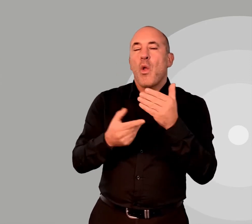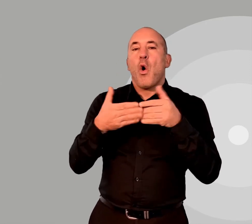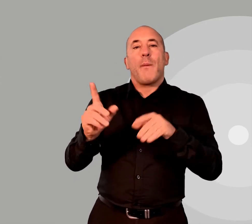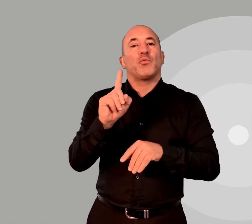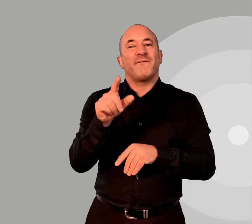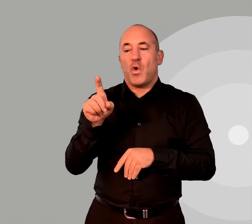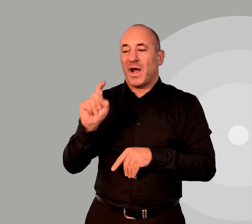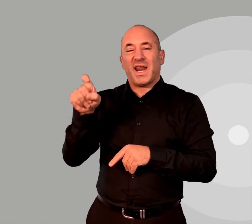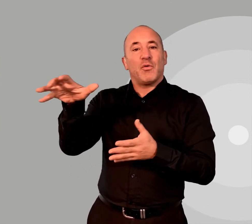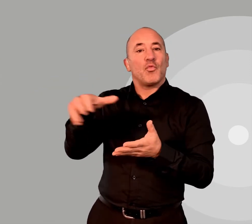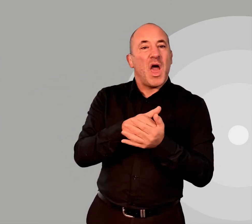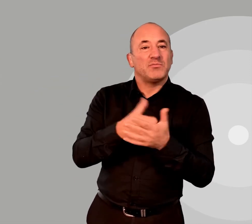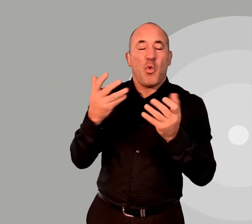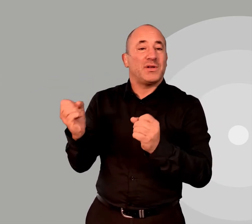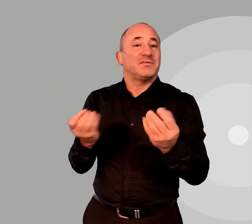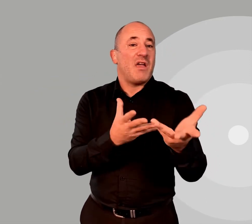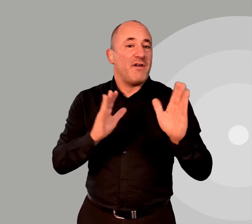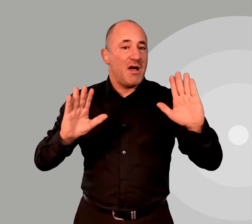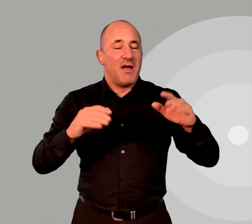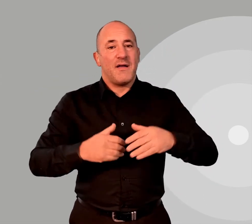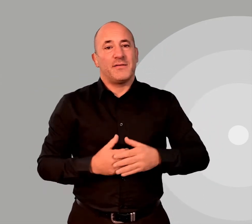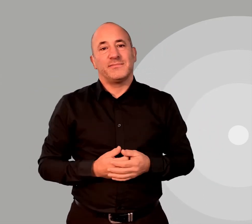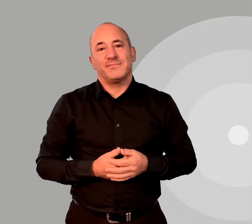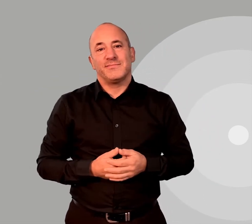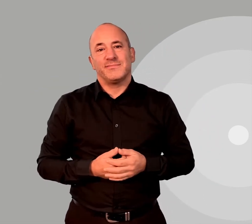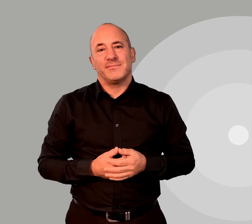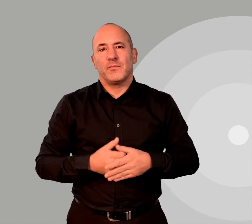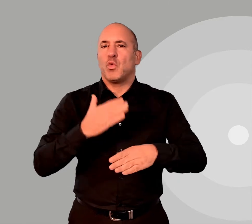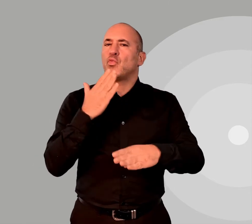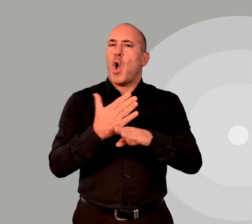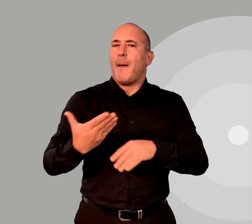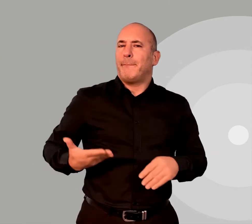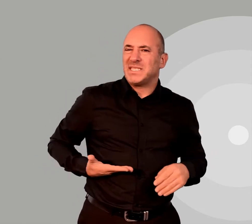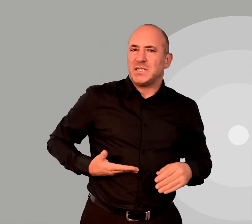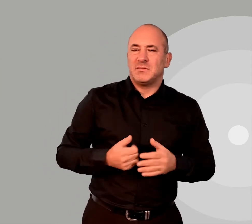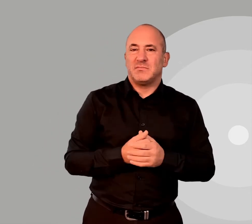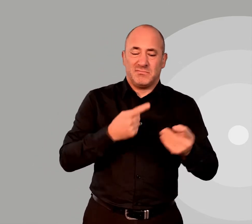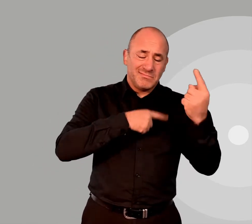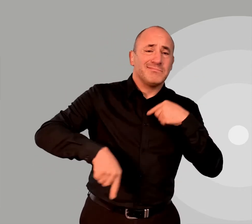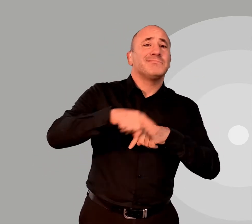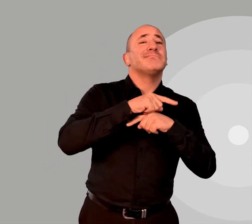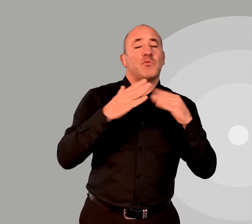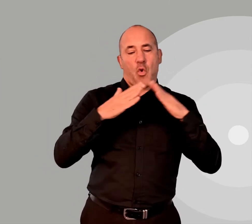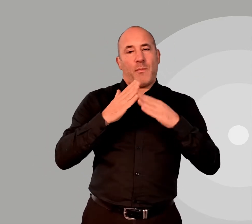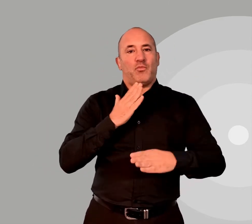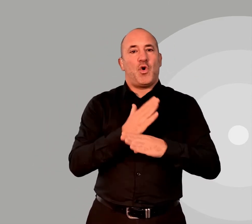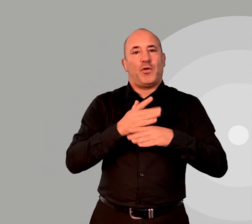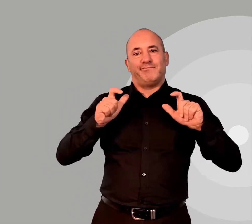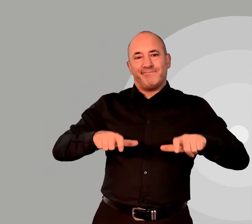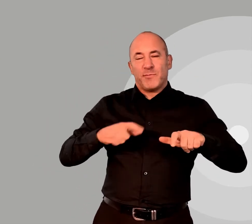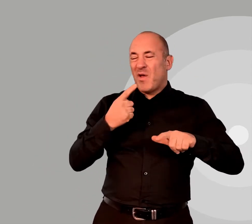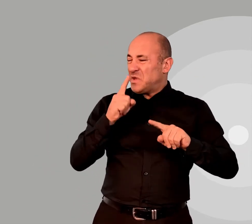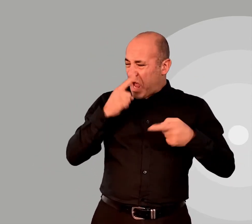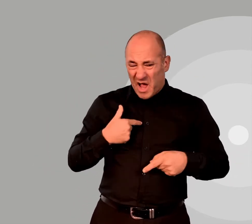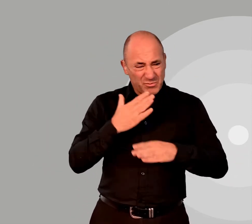only open for click and collect and delivery. Work and business. Everyone must work from home